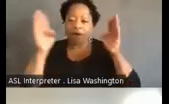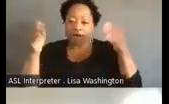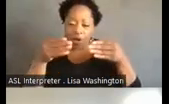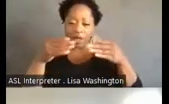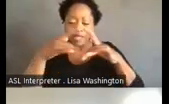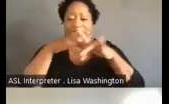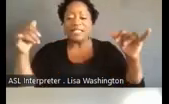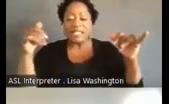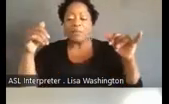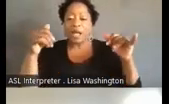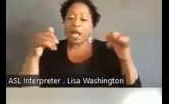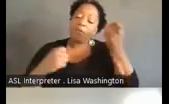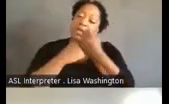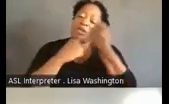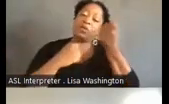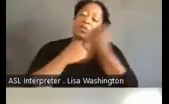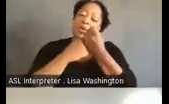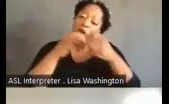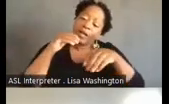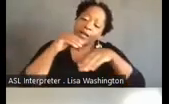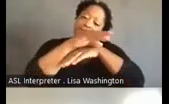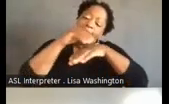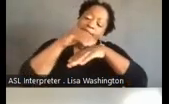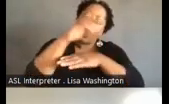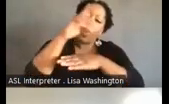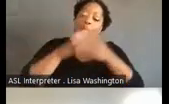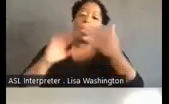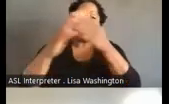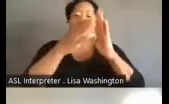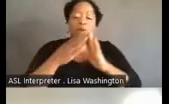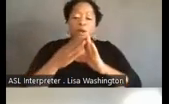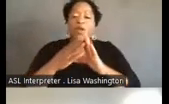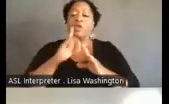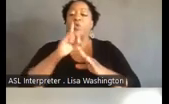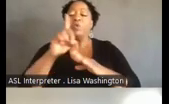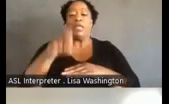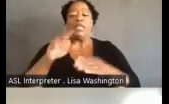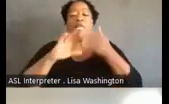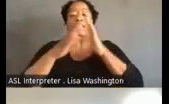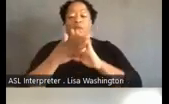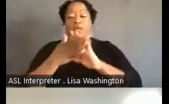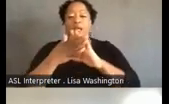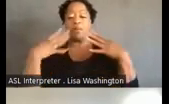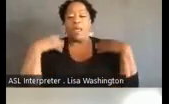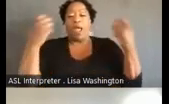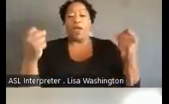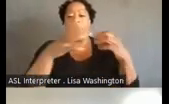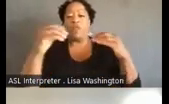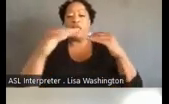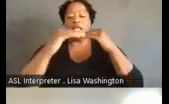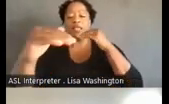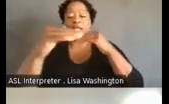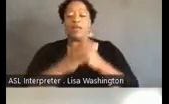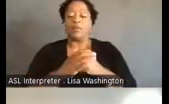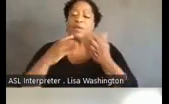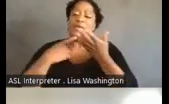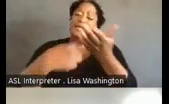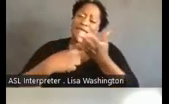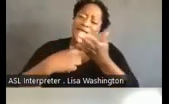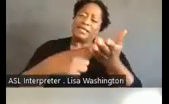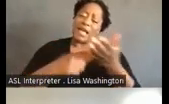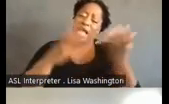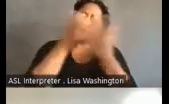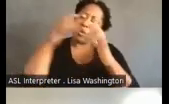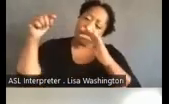really need to be healthy and stable. So after some internal discussion, critical resistance decided to put a